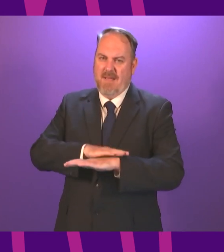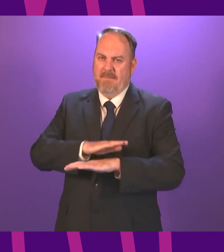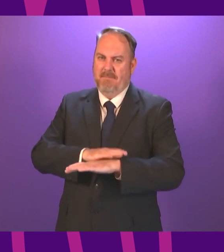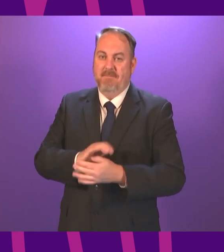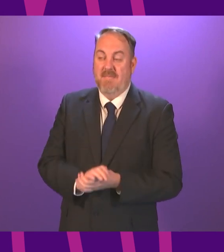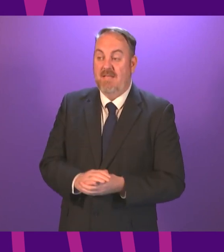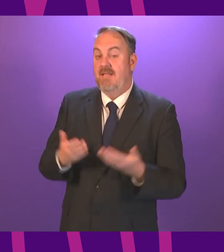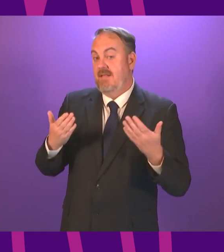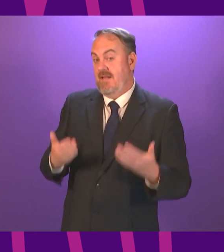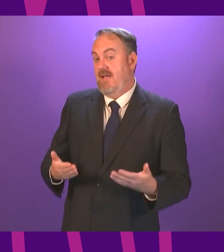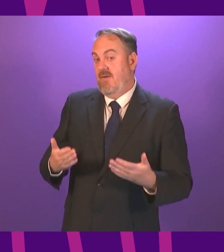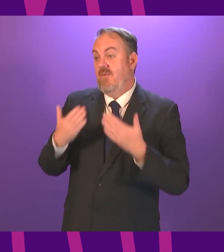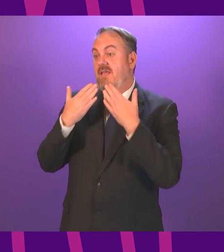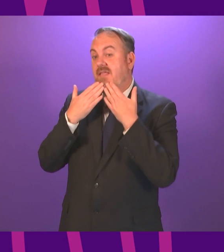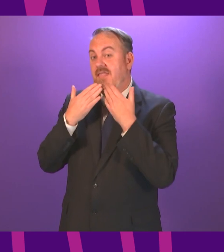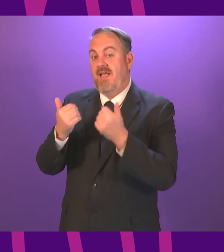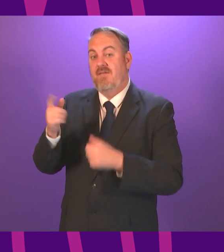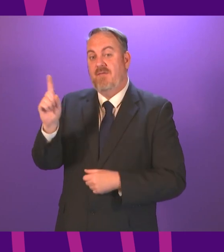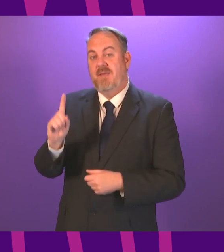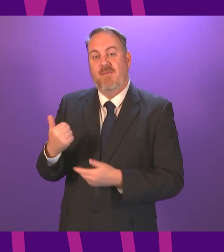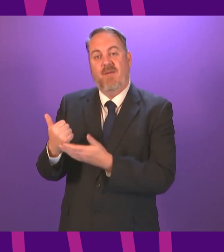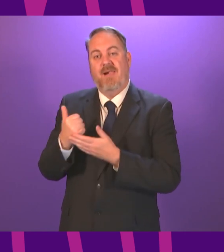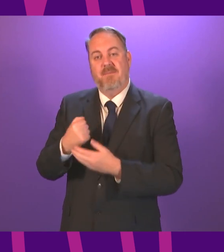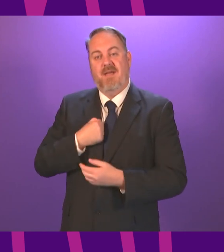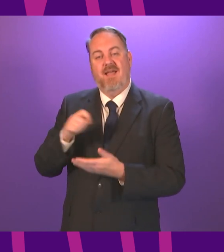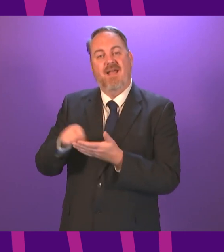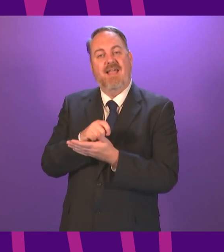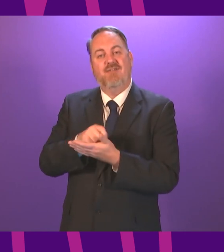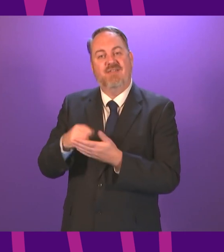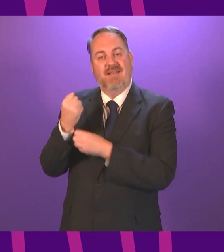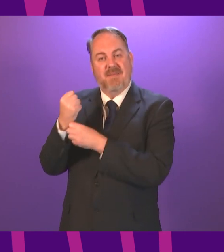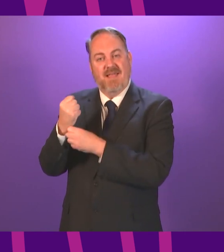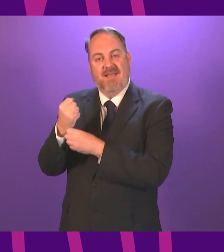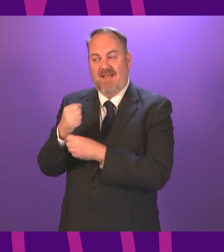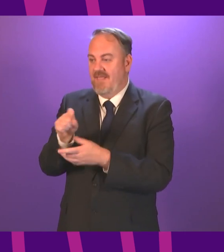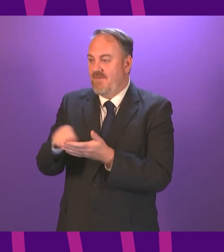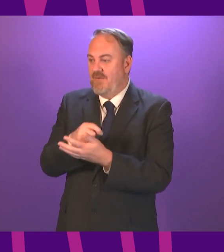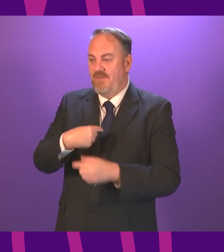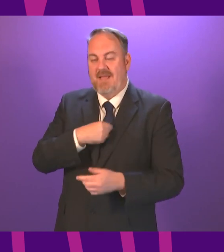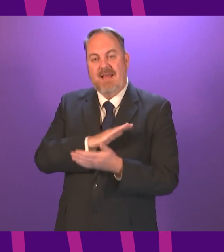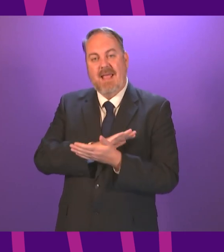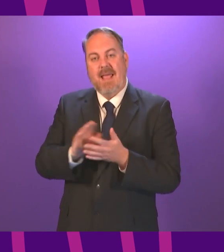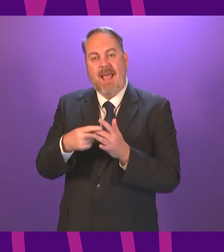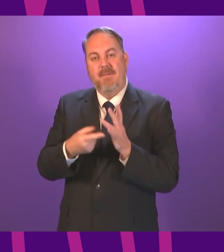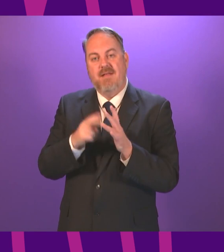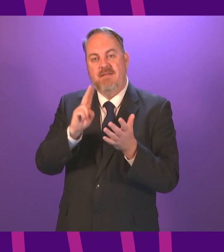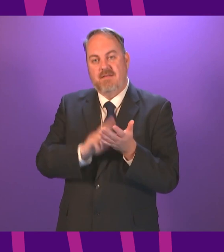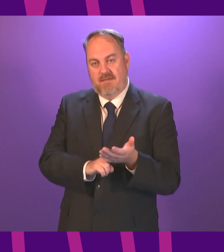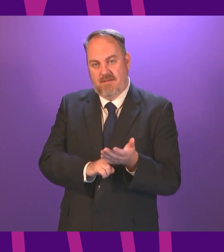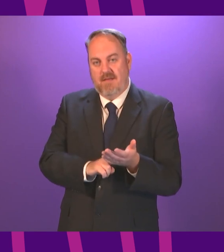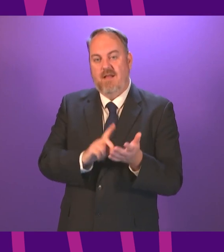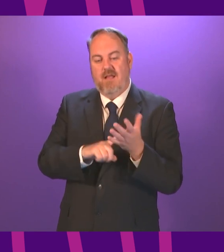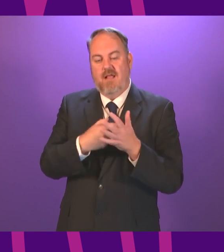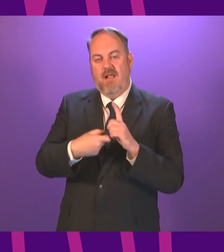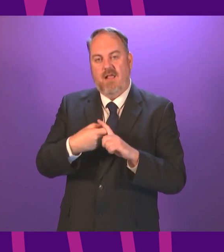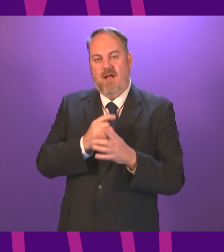like to take this opportunity to thank those who helped with my election campaign voted for me in the Hamilton Larkhall and Stonehouse constituency and for the